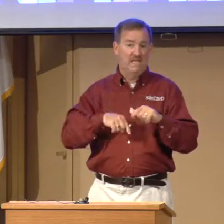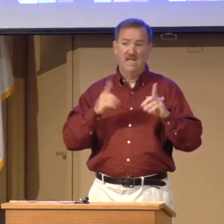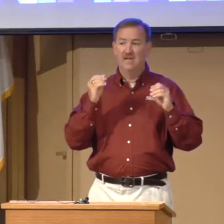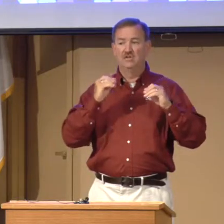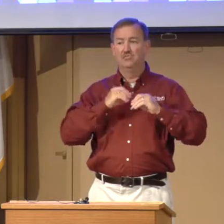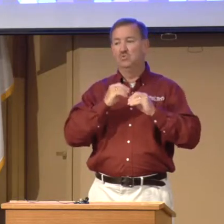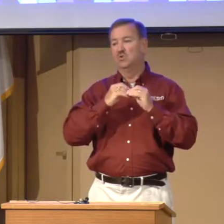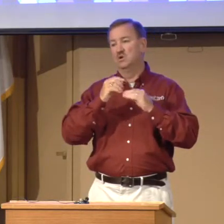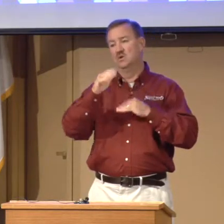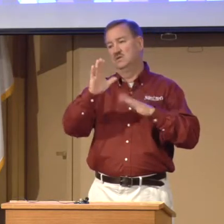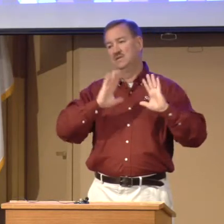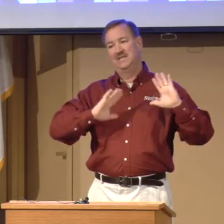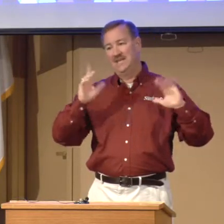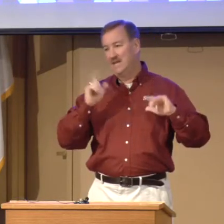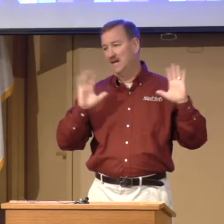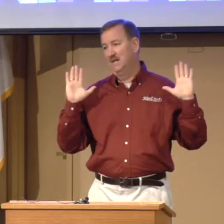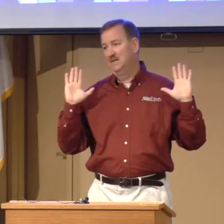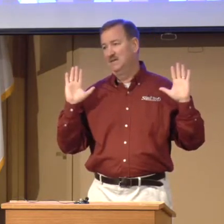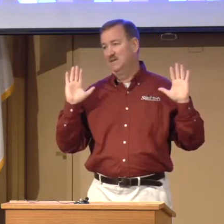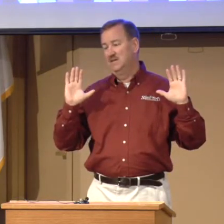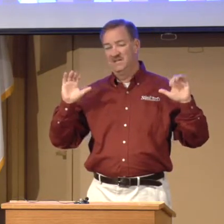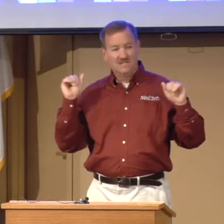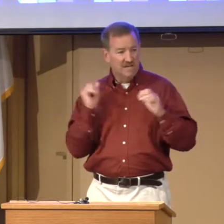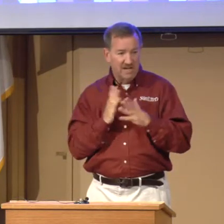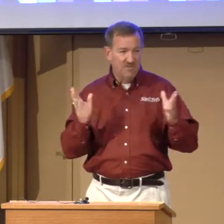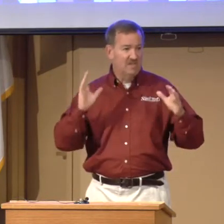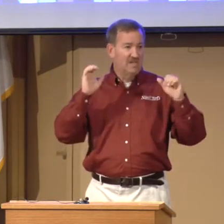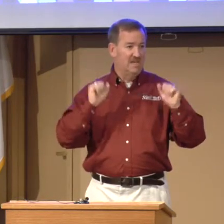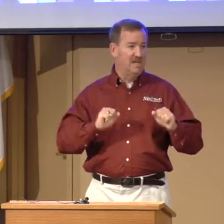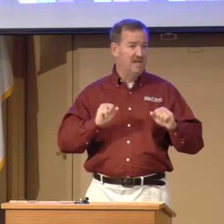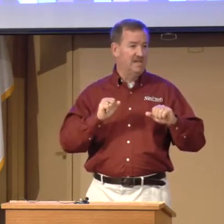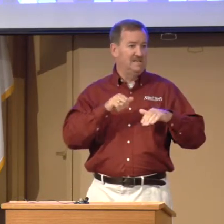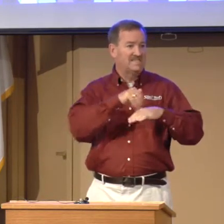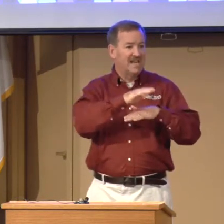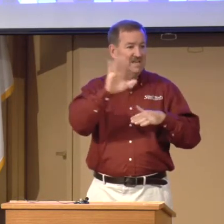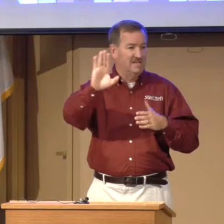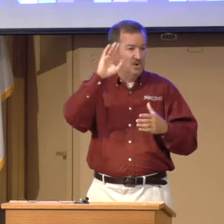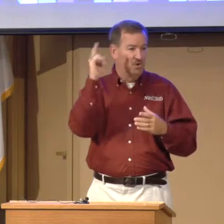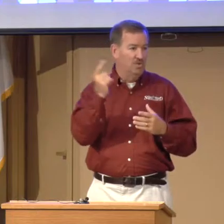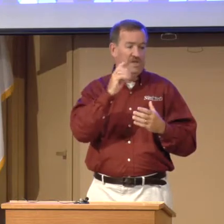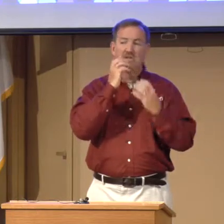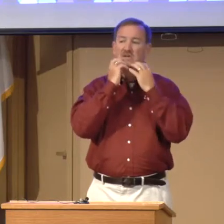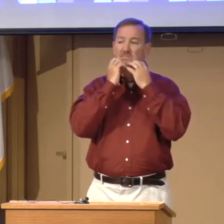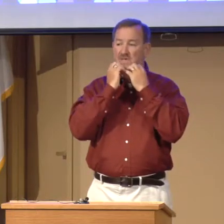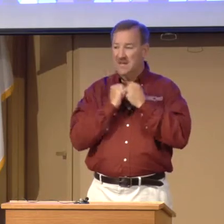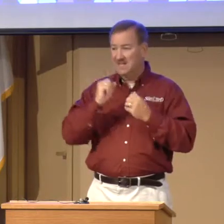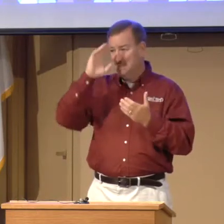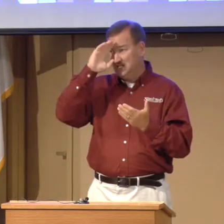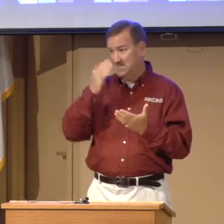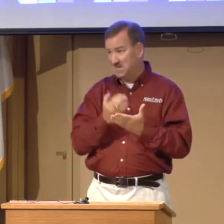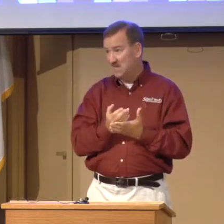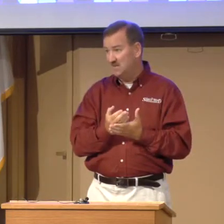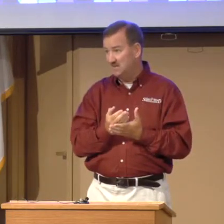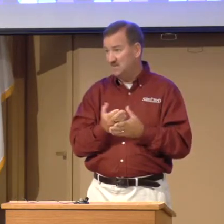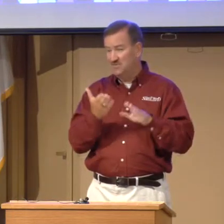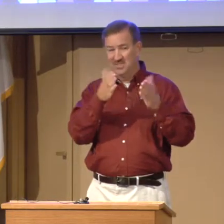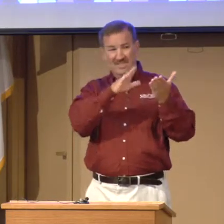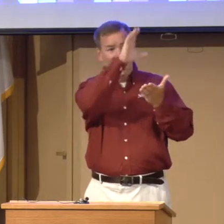cannot do more. He cannot. He's done everything He can. He sent His only begotten Son to die